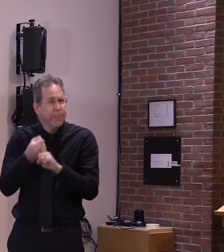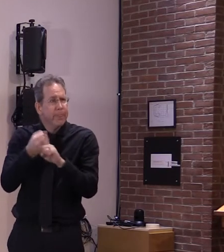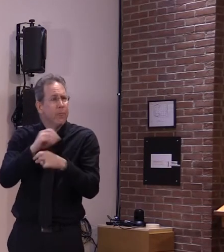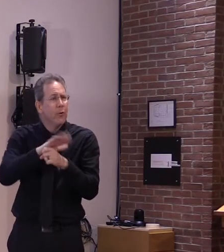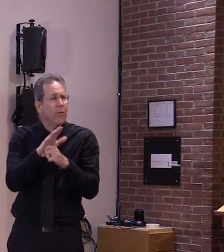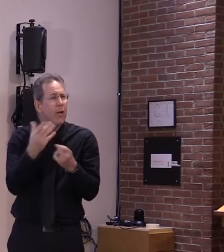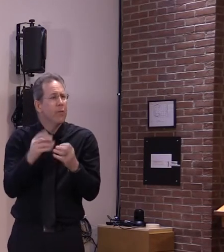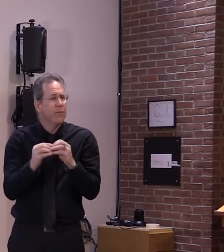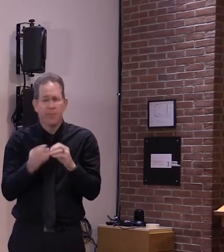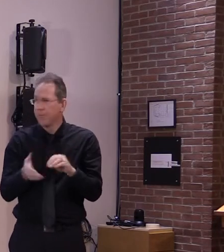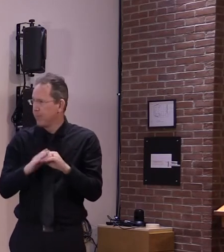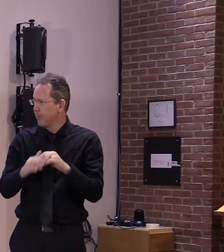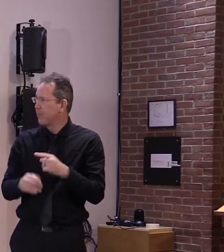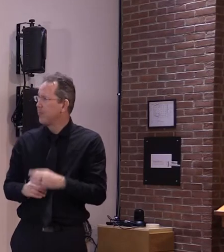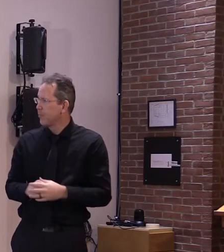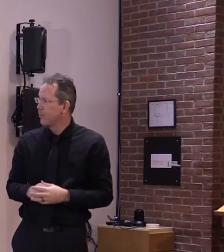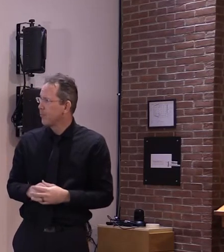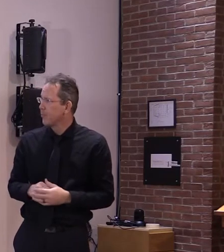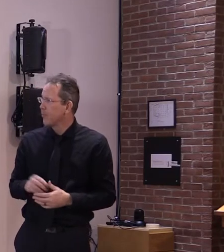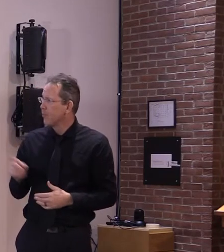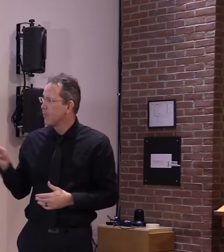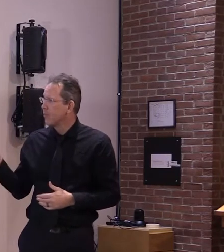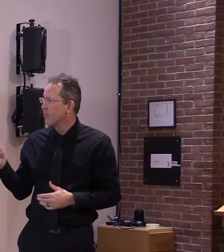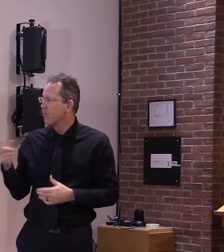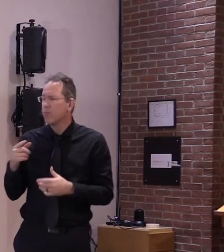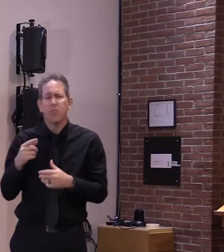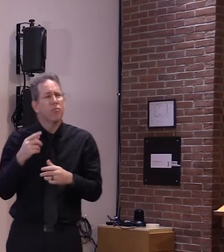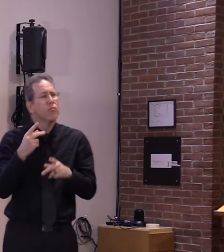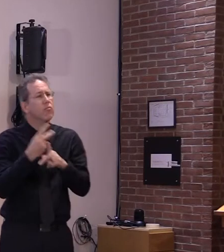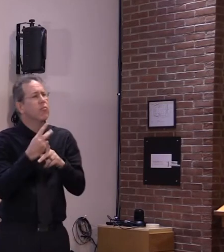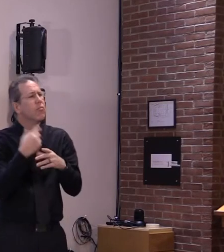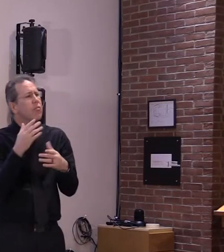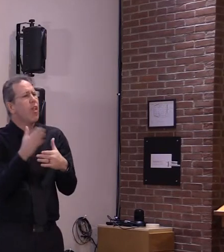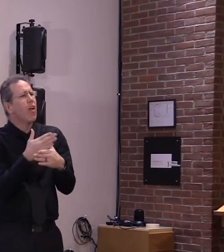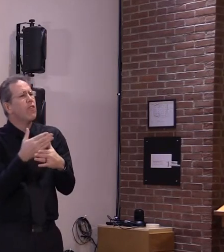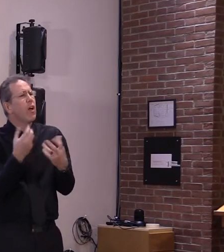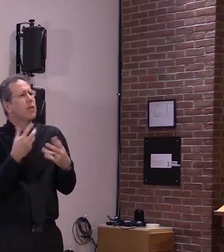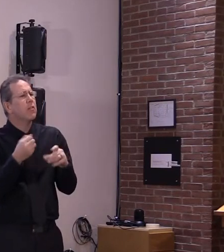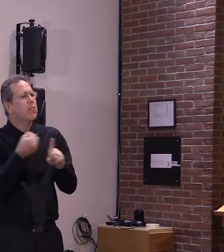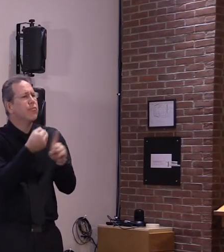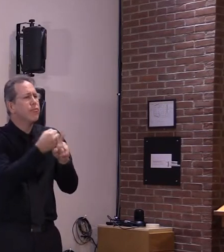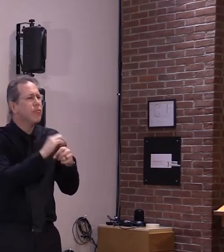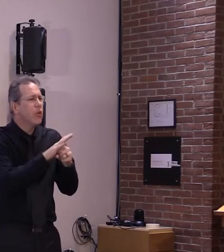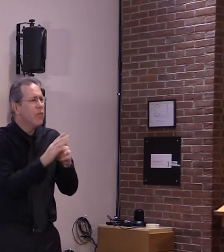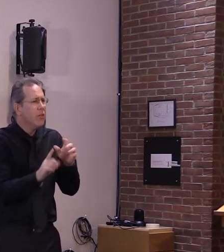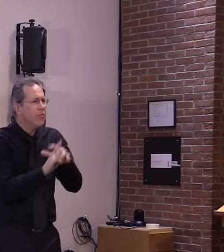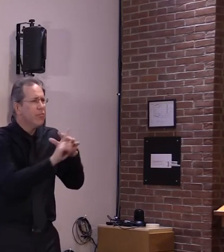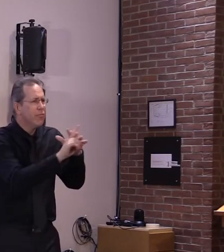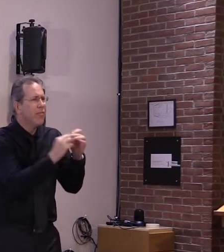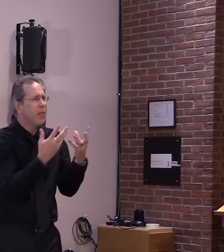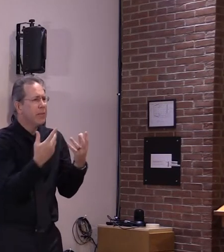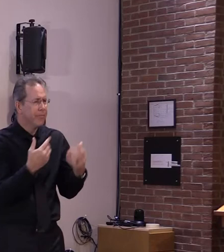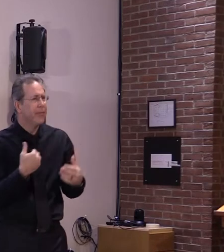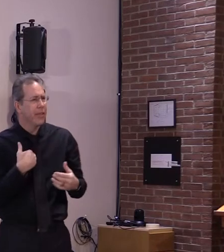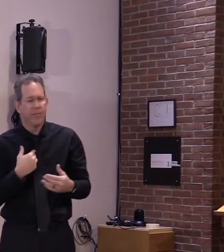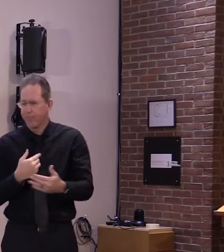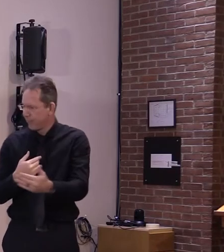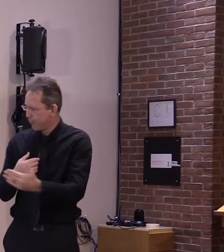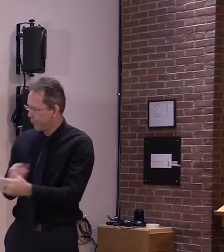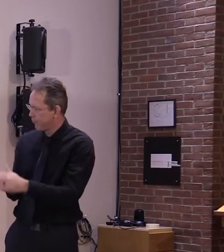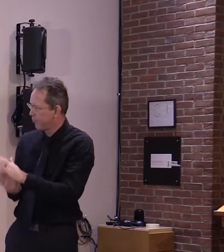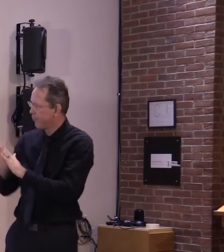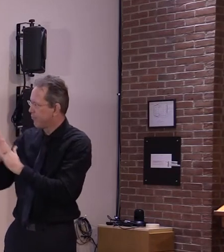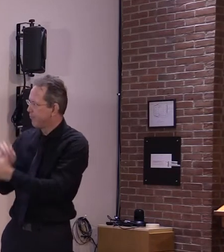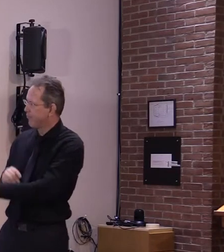cases are just about as high as they have ever been but like our counts in recent days our active case count